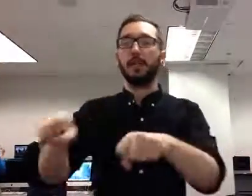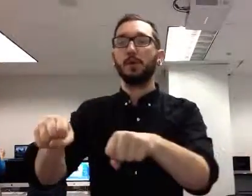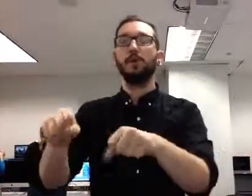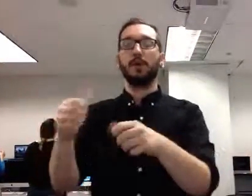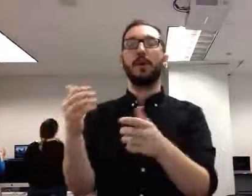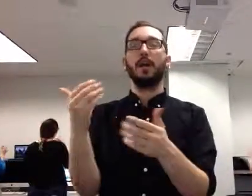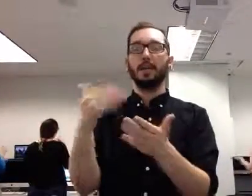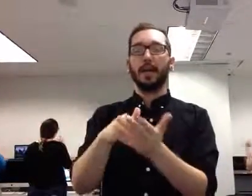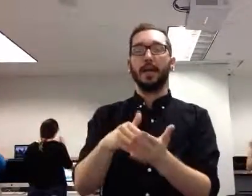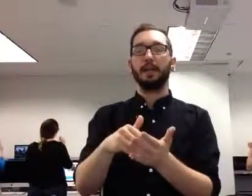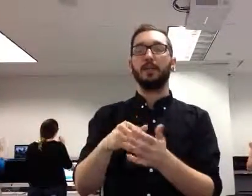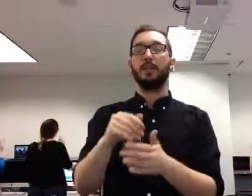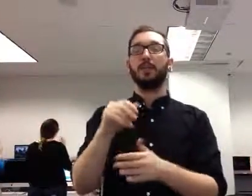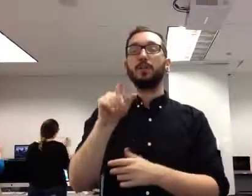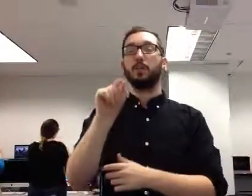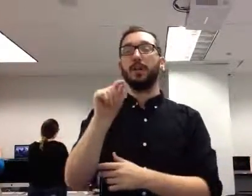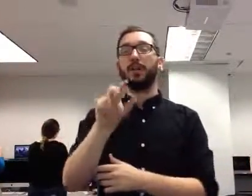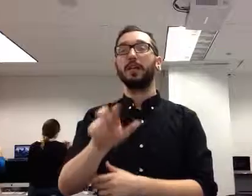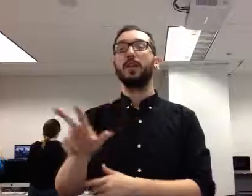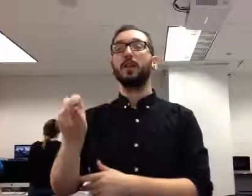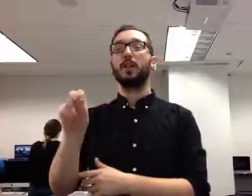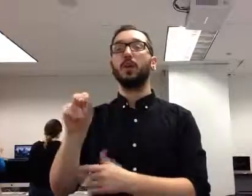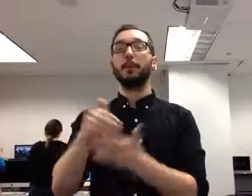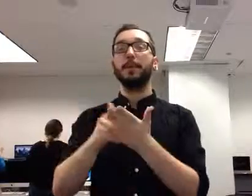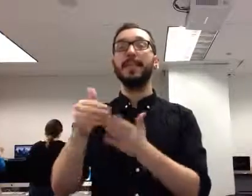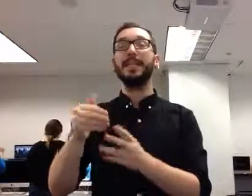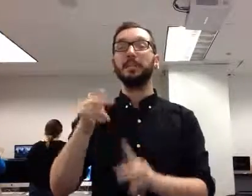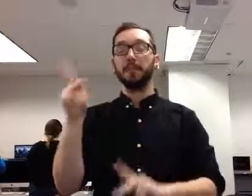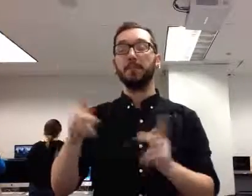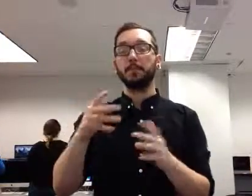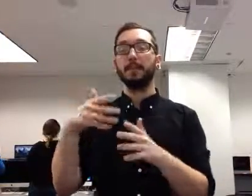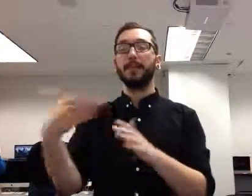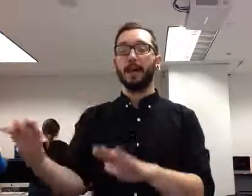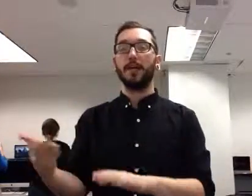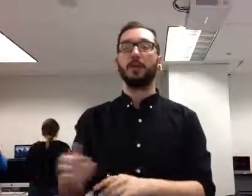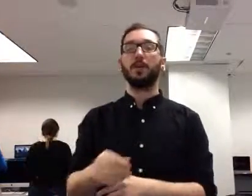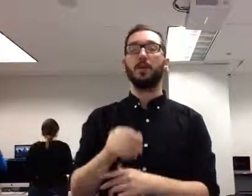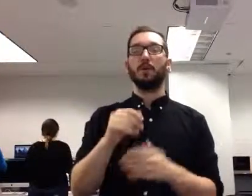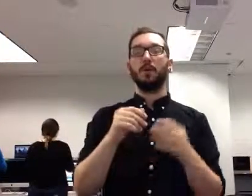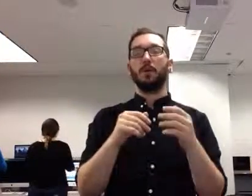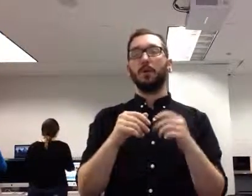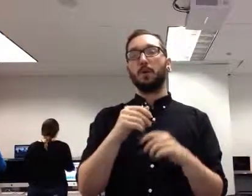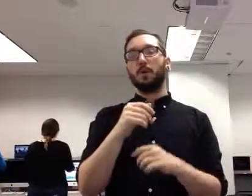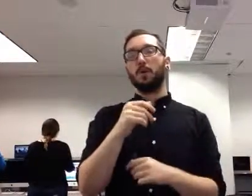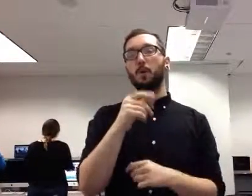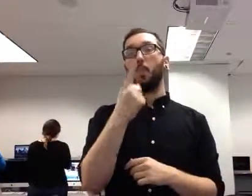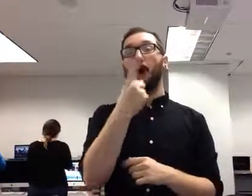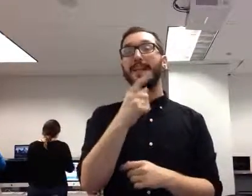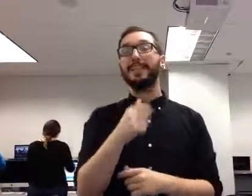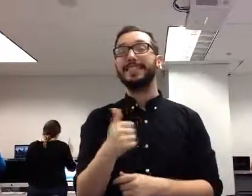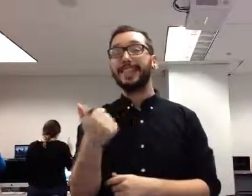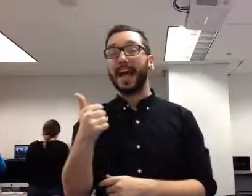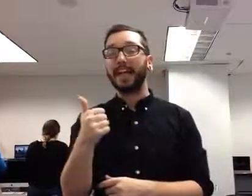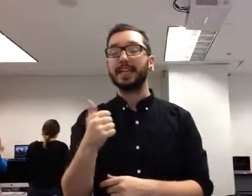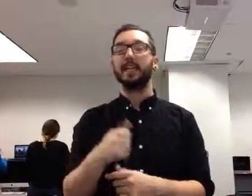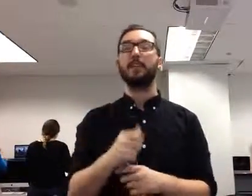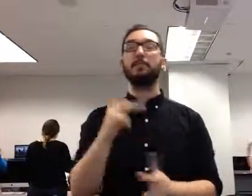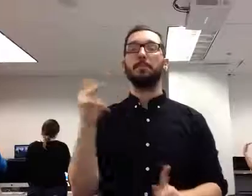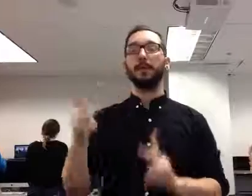20 to 30 million. Now, going on with this. About 1 in 10 people died during the war. On the following charts, compare the number of people